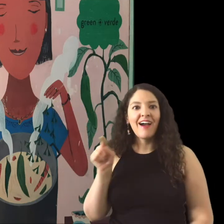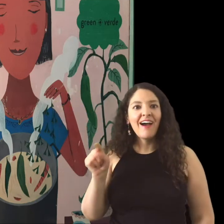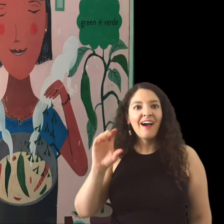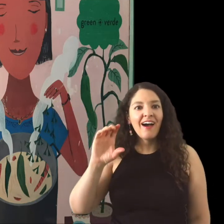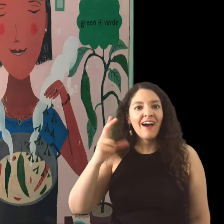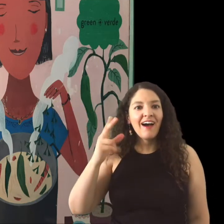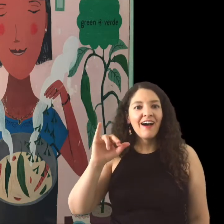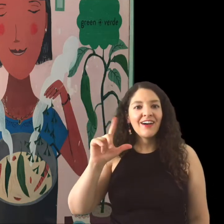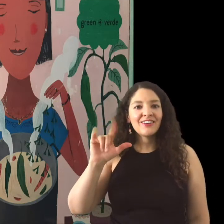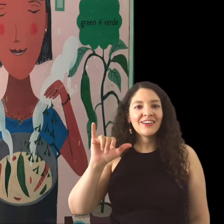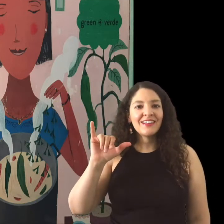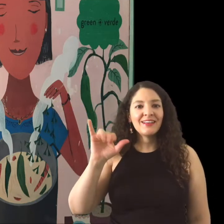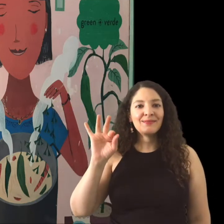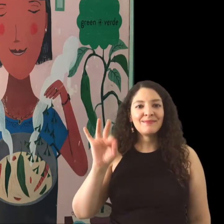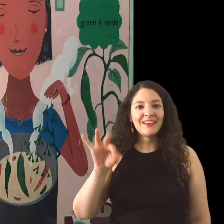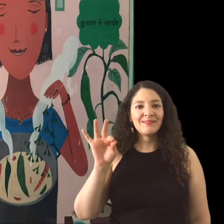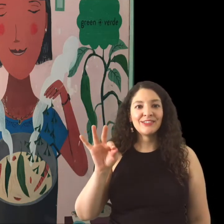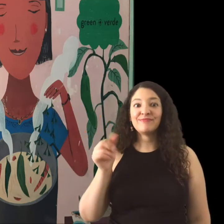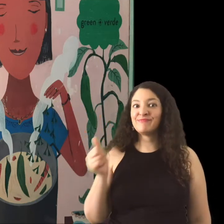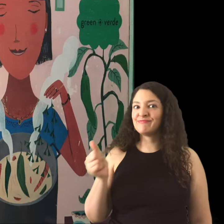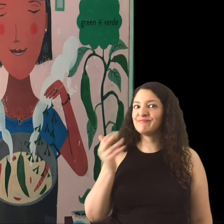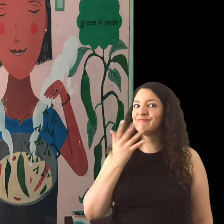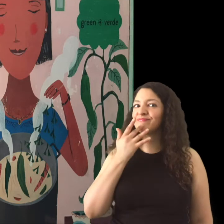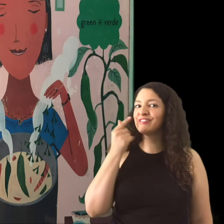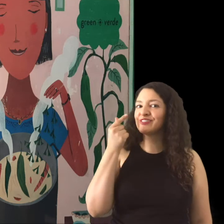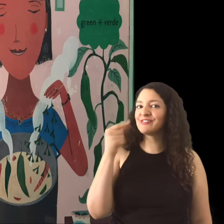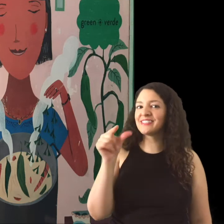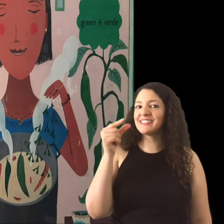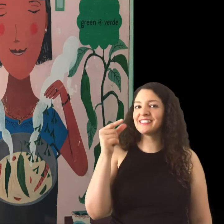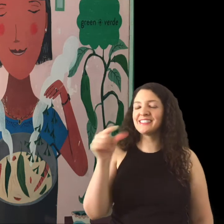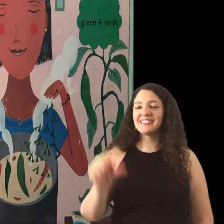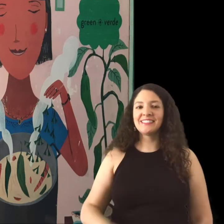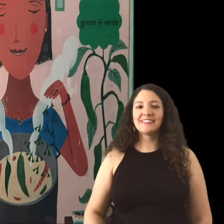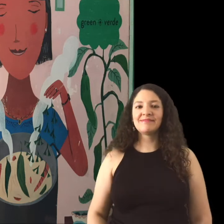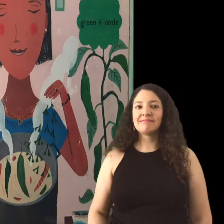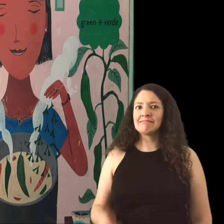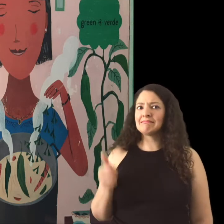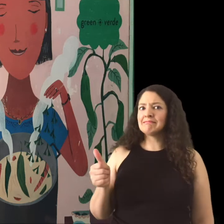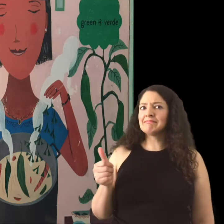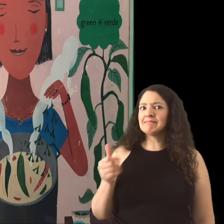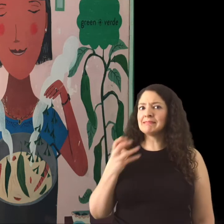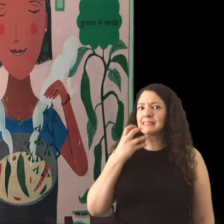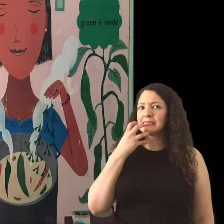green is a bench for red and hot